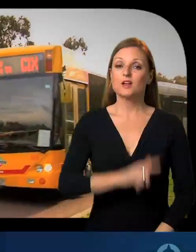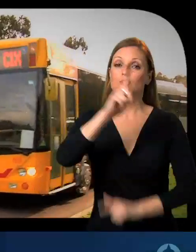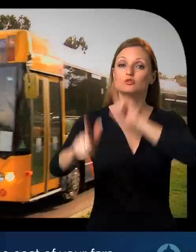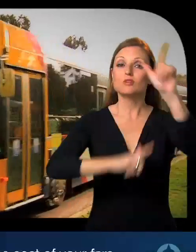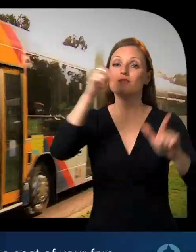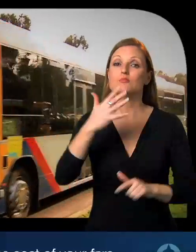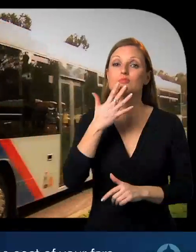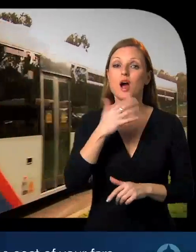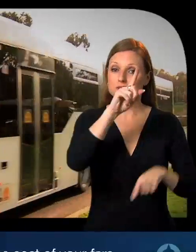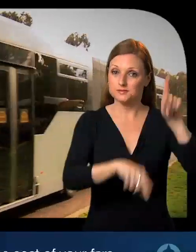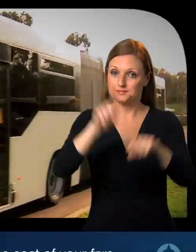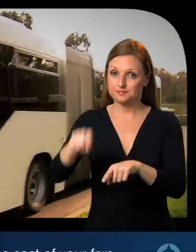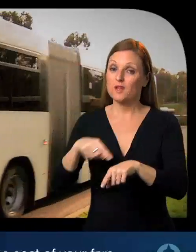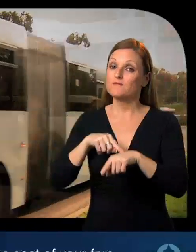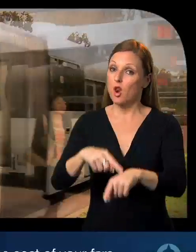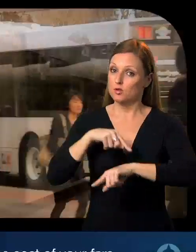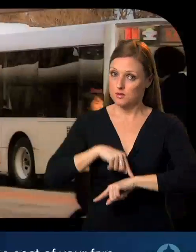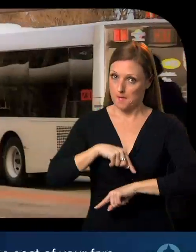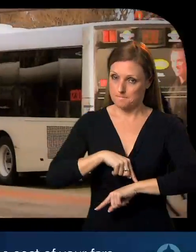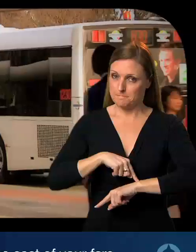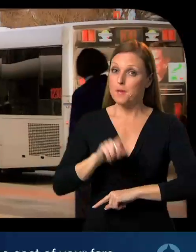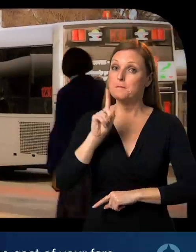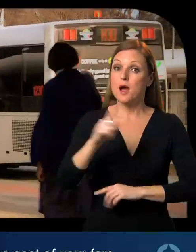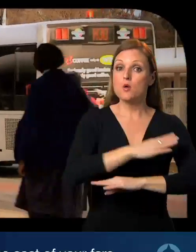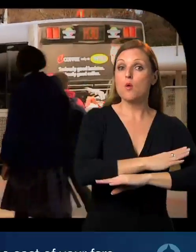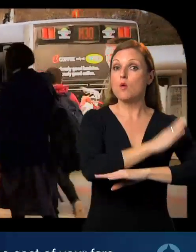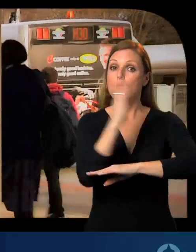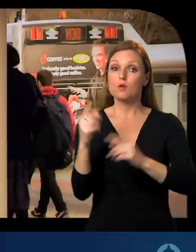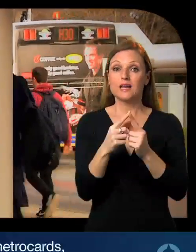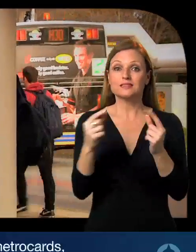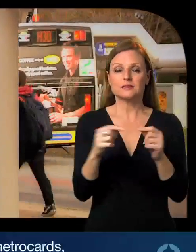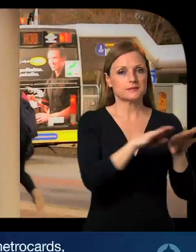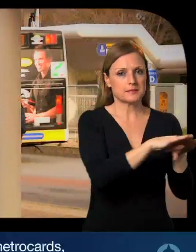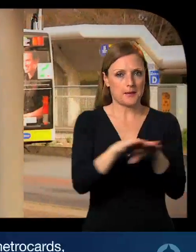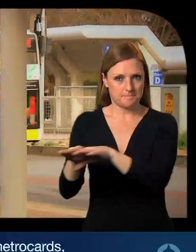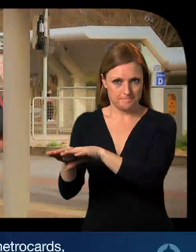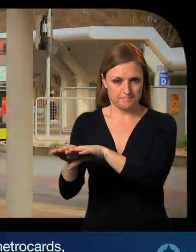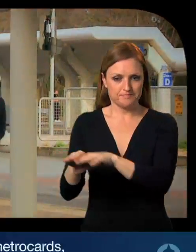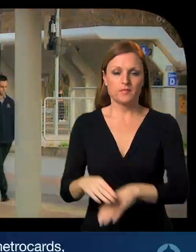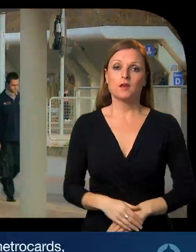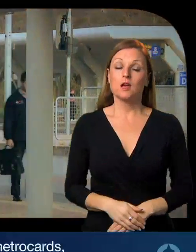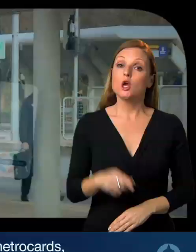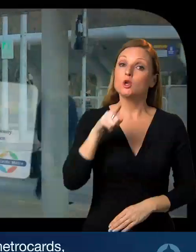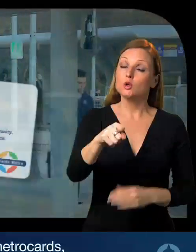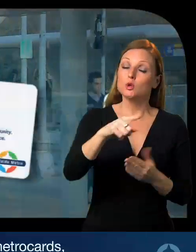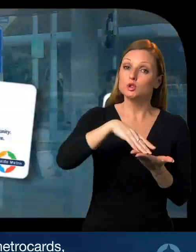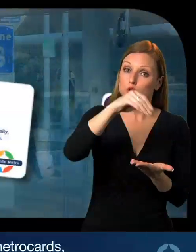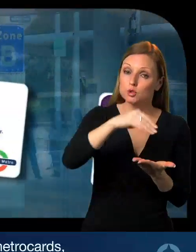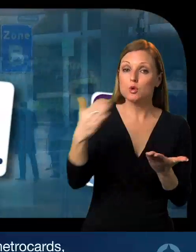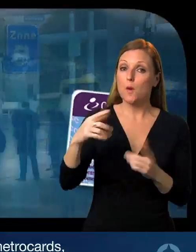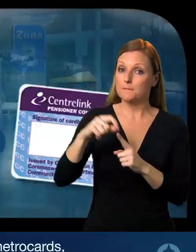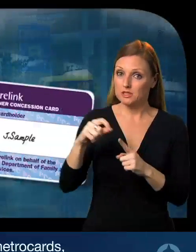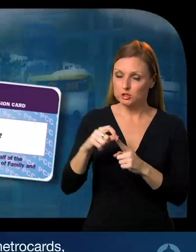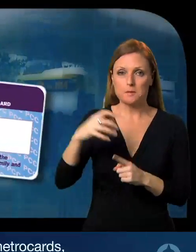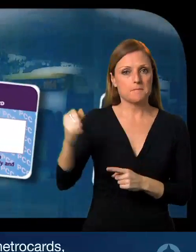The time at which you travel affects the cost of your fare. With both Metro tickets and Metro cards,